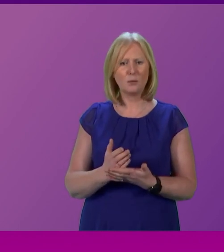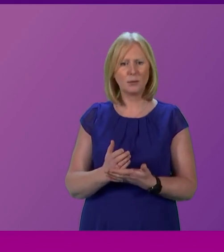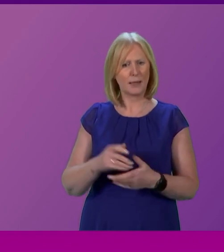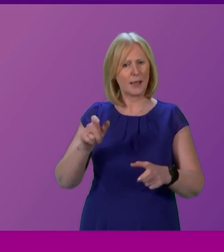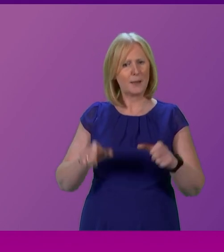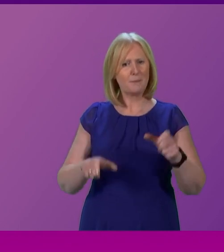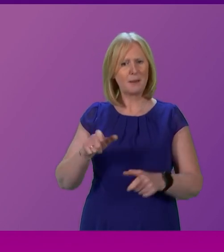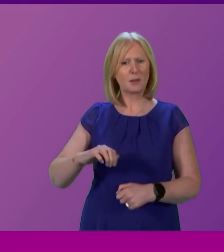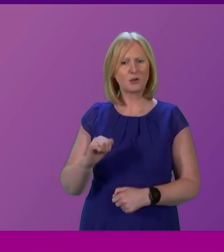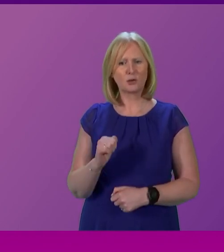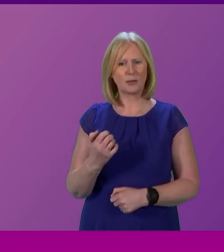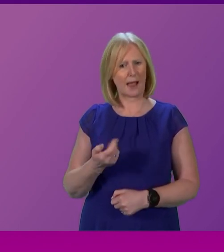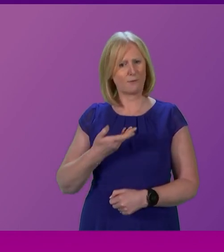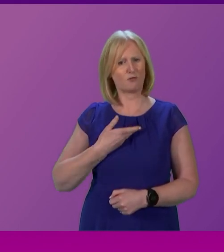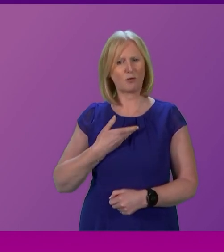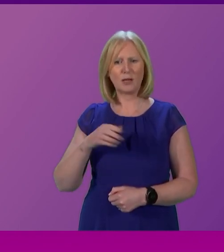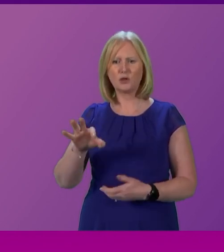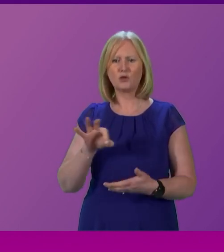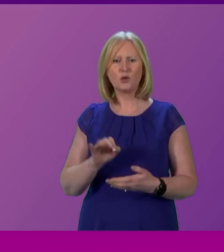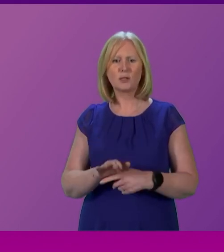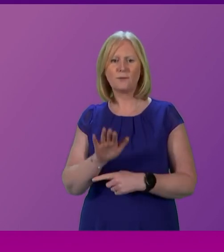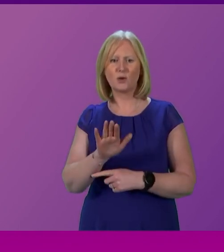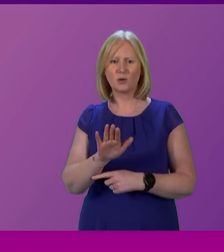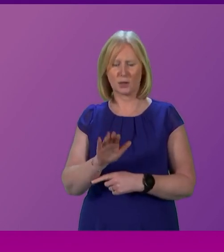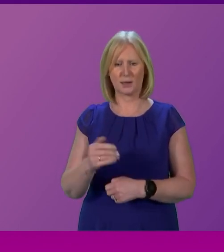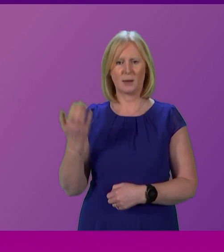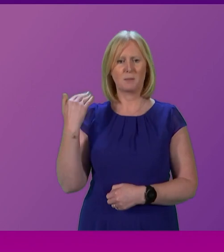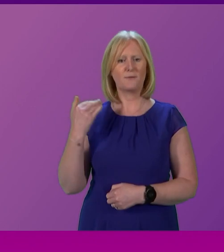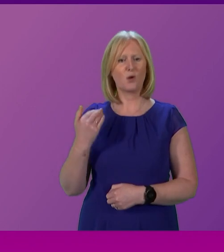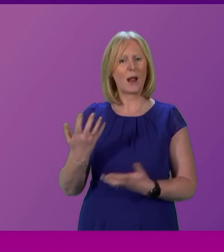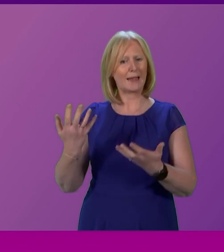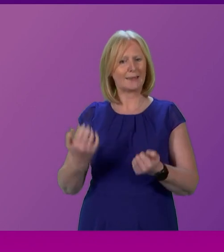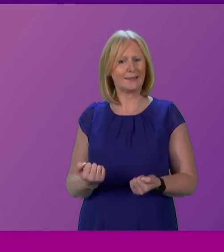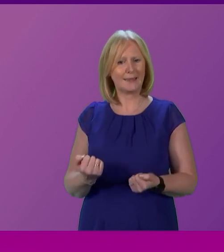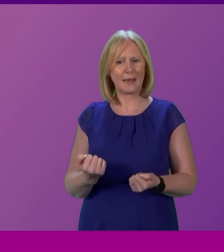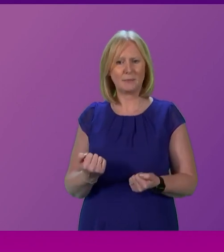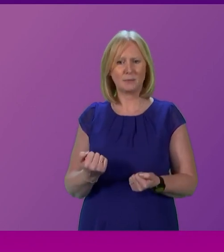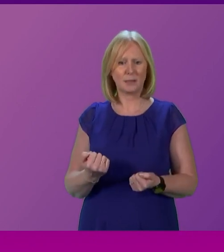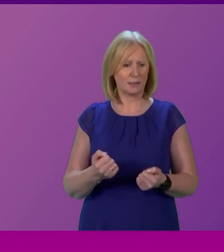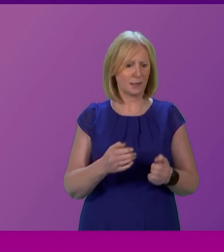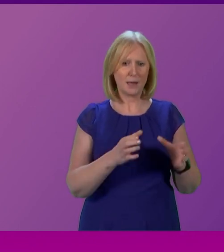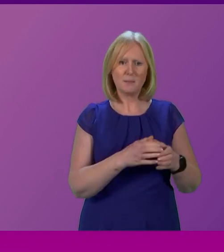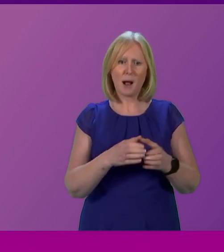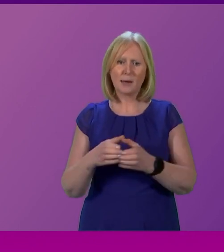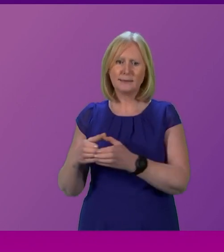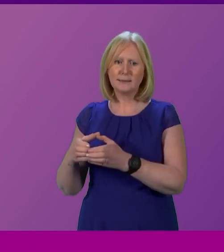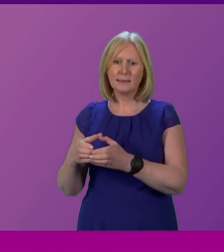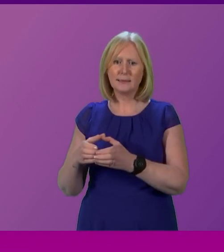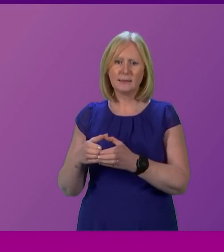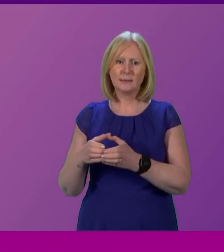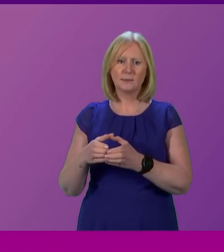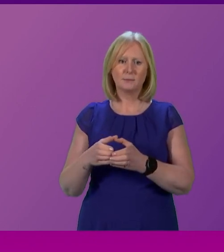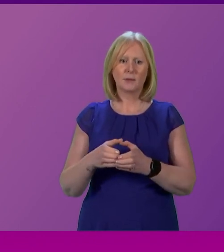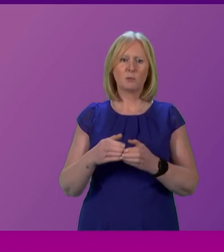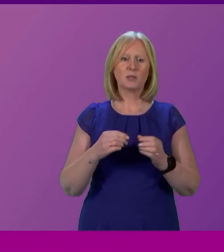the right to choose their constitutional future. It used to be accepted across the political spectrum. It was Margaret Thatcher who